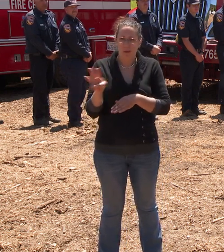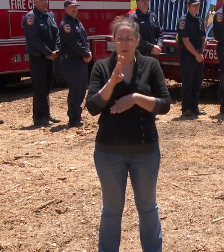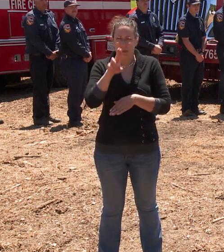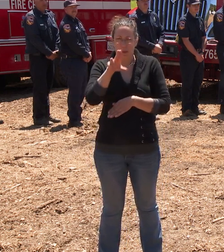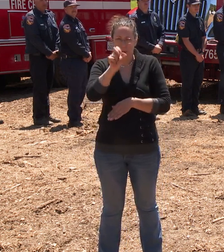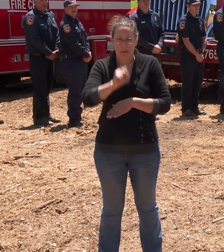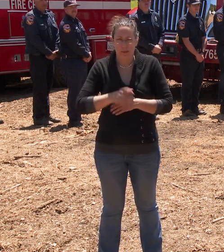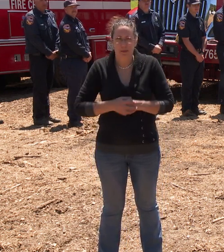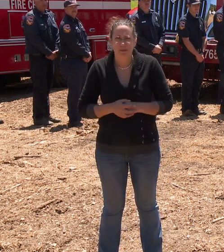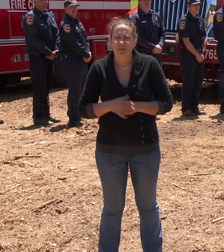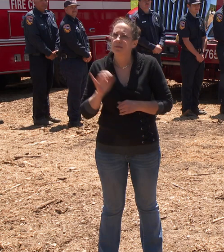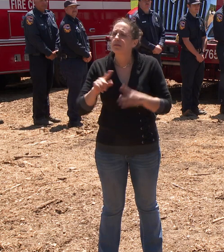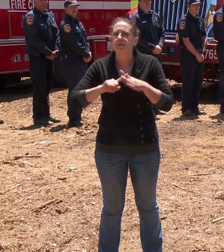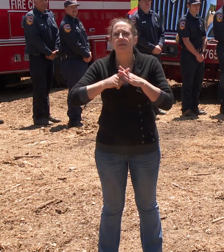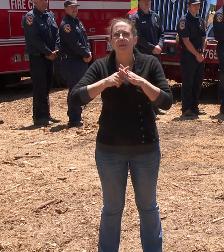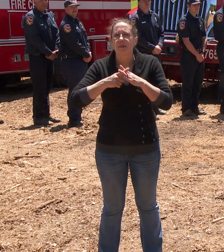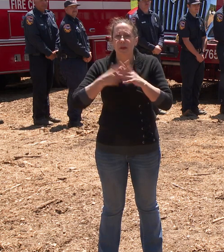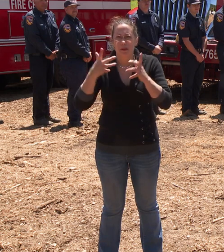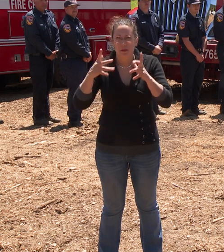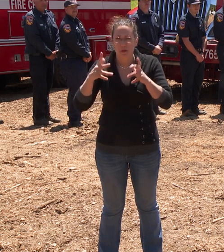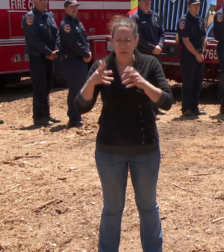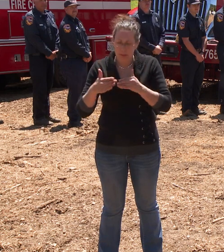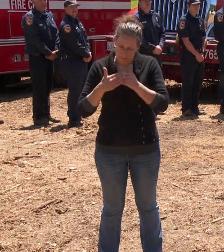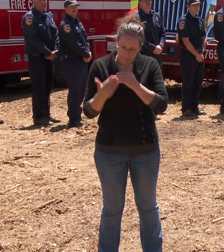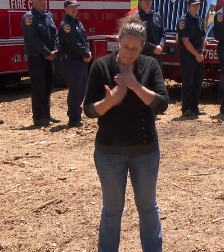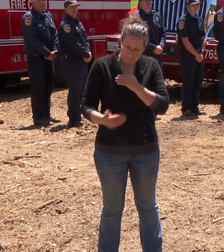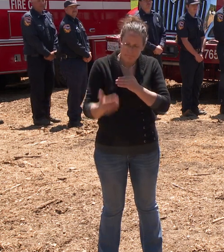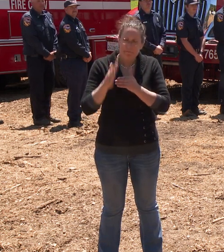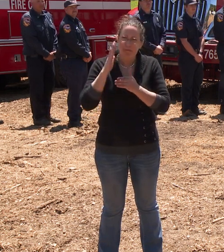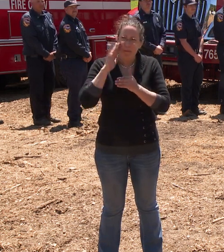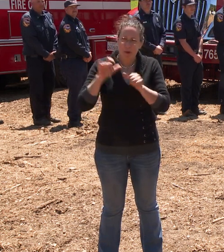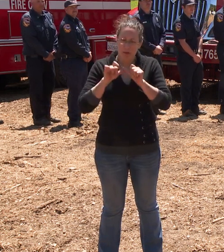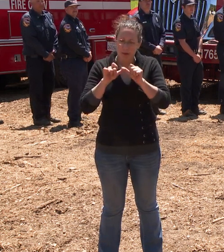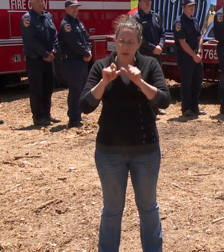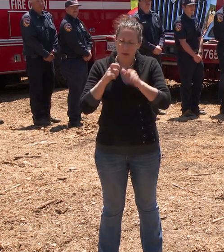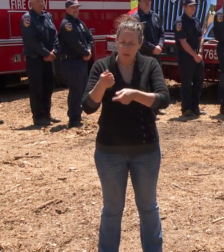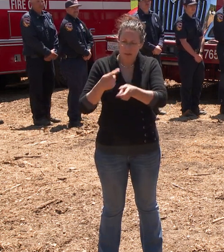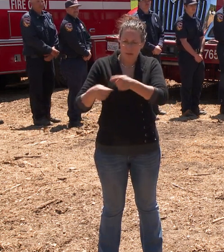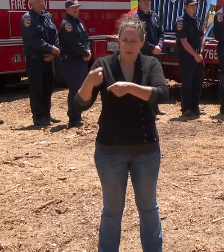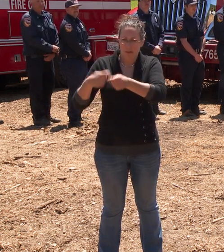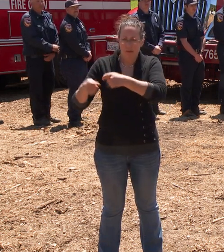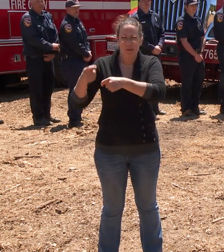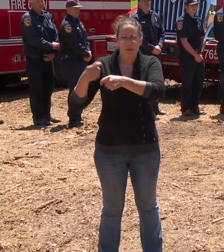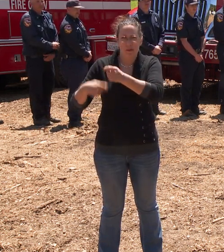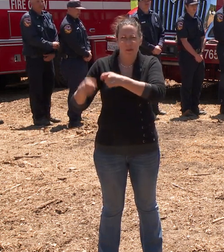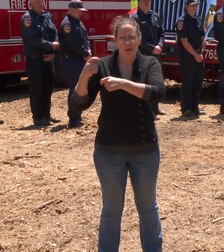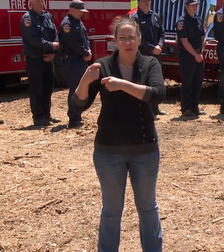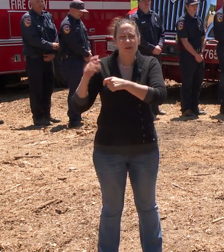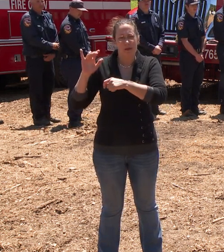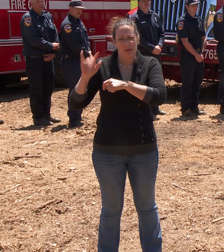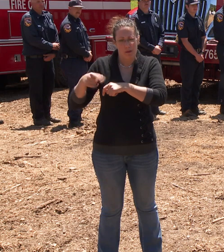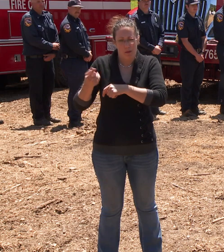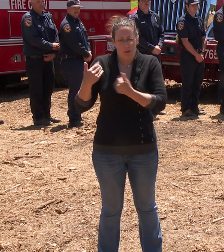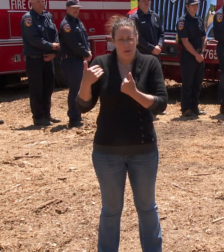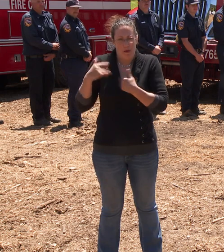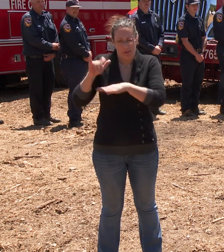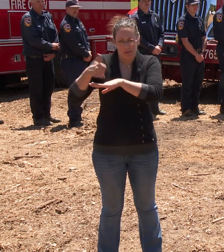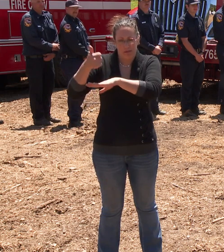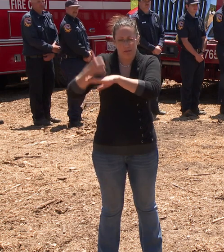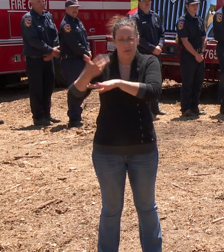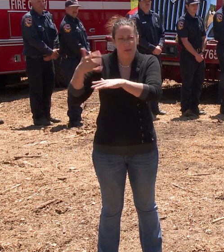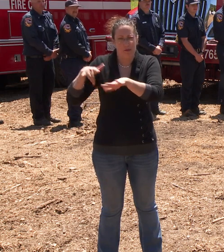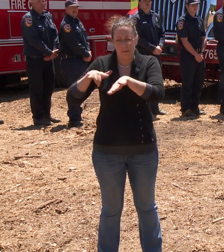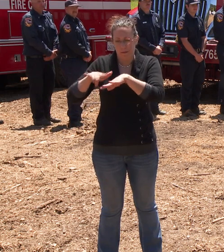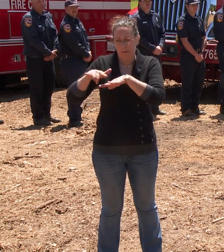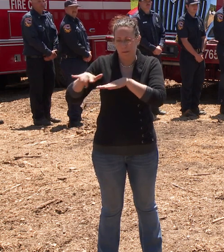And this is just the beginning. Further phases of the project will continue replacing the original hangar and co-locating all partners into